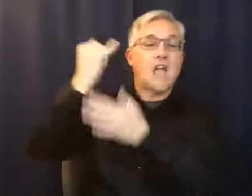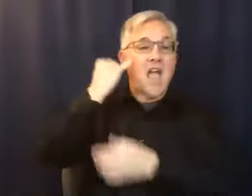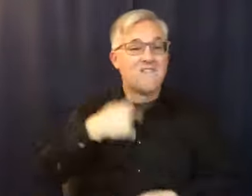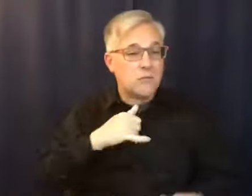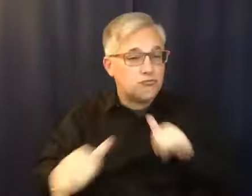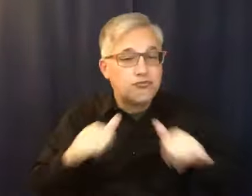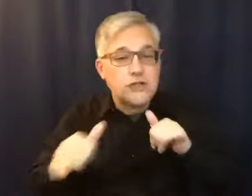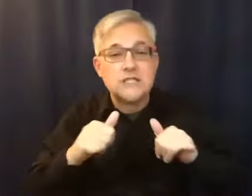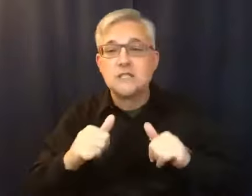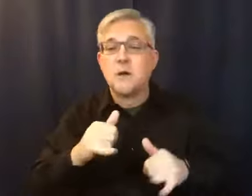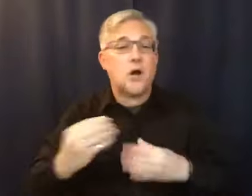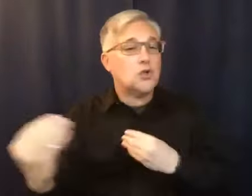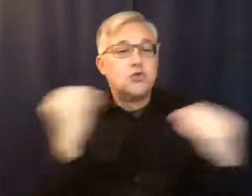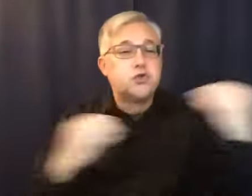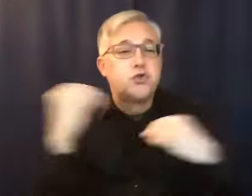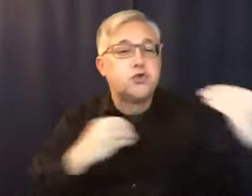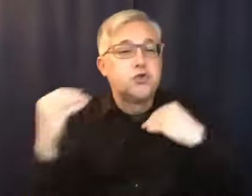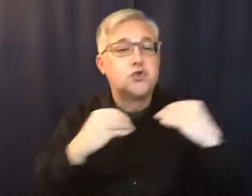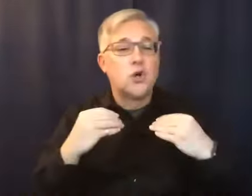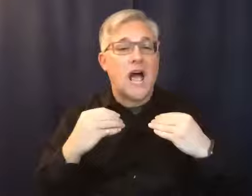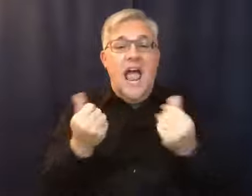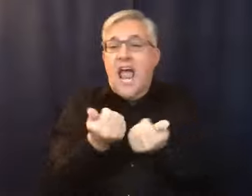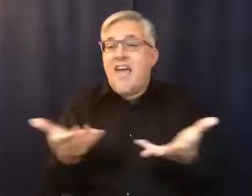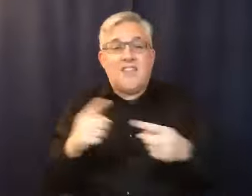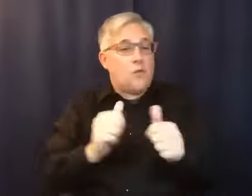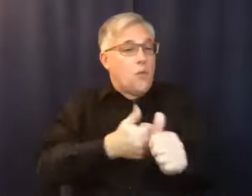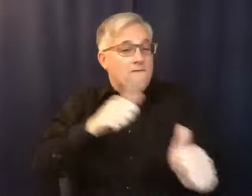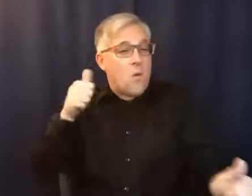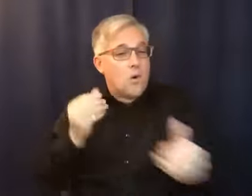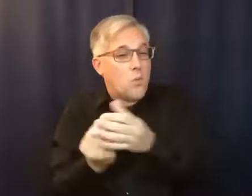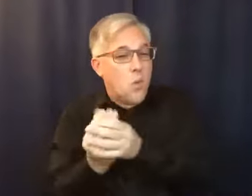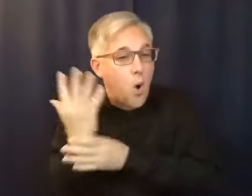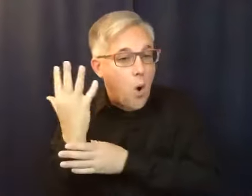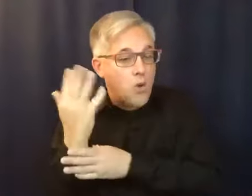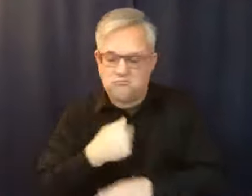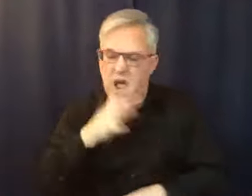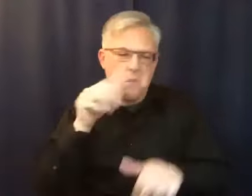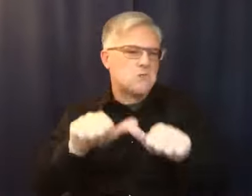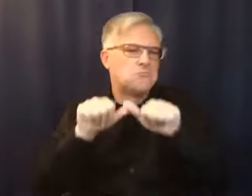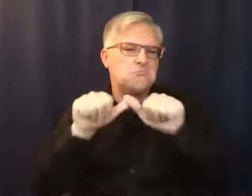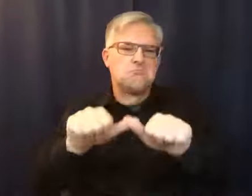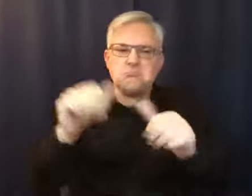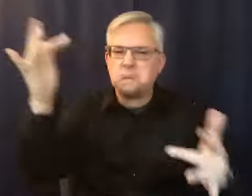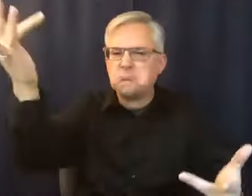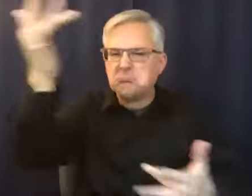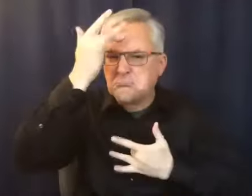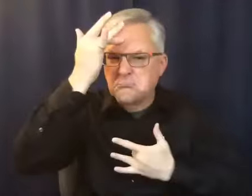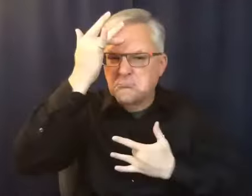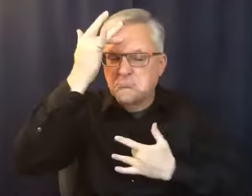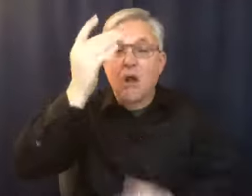or doing anything to avoid growth, then I'm going to stay sick. And I got tired of being sick. I got